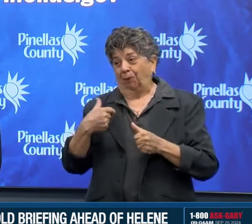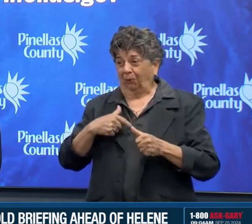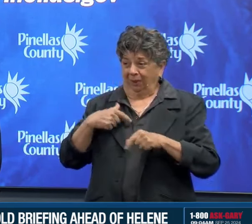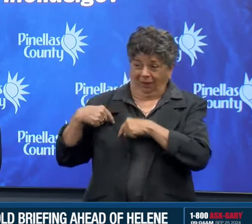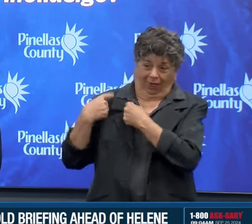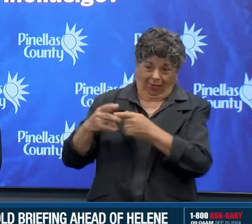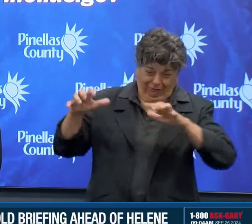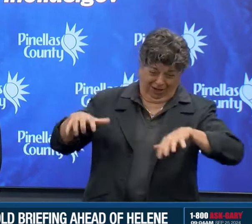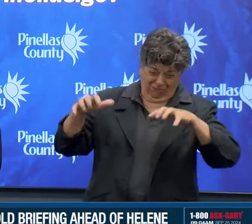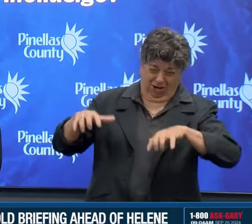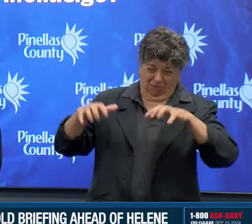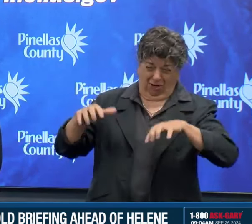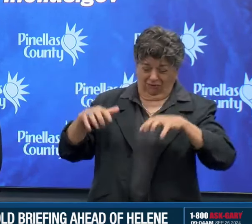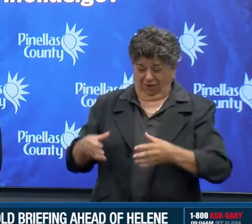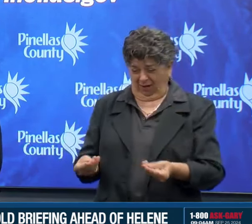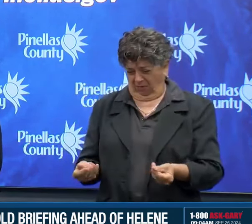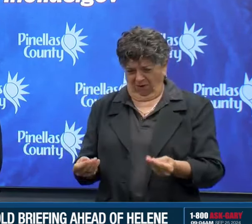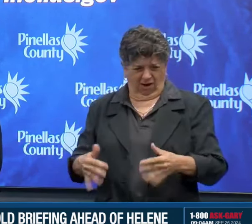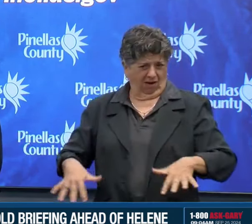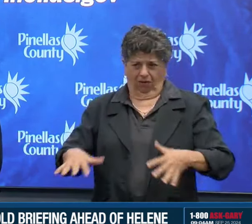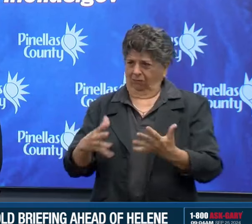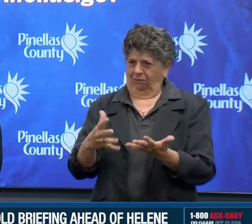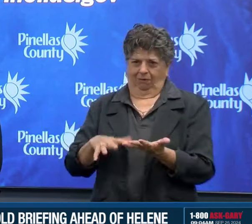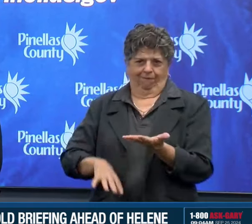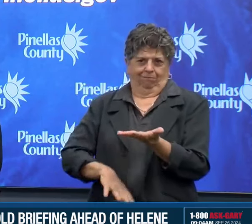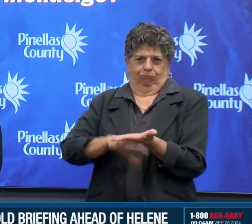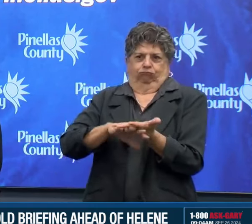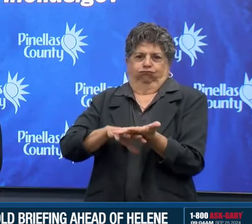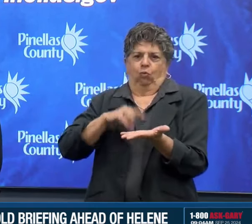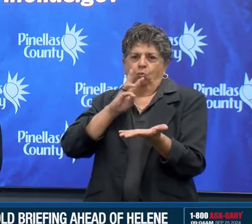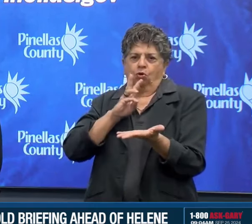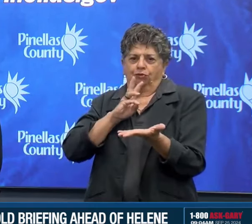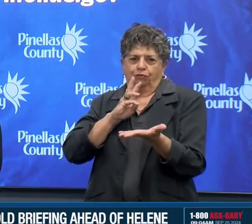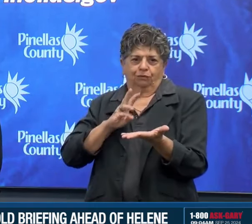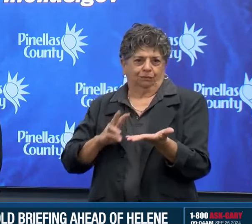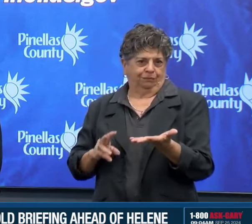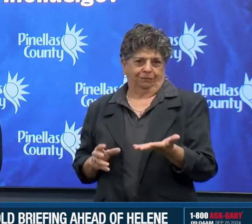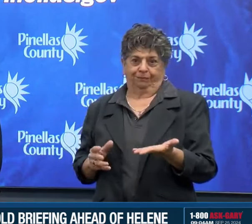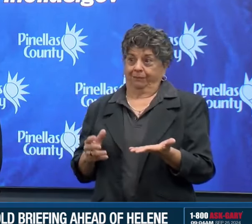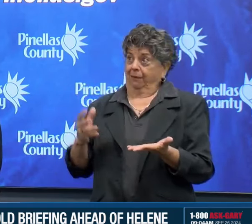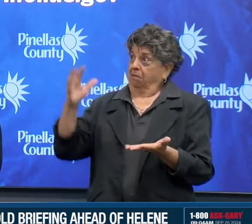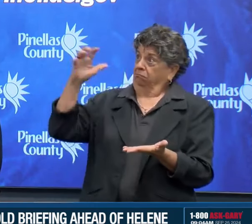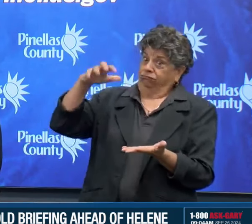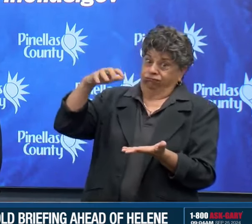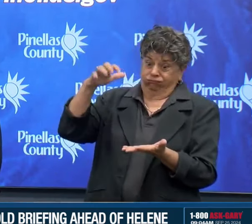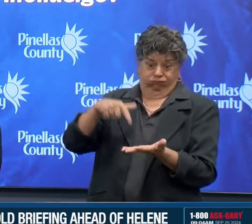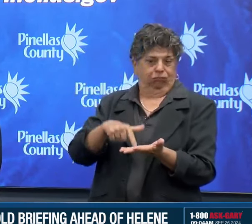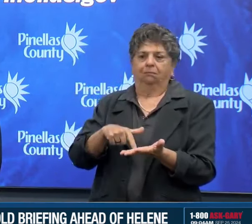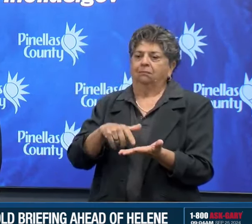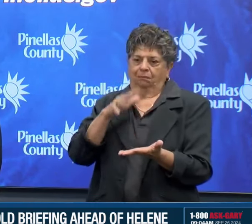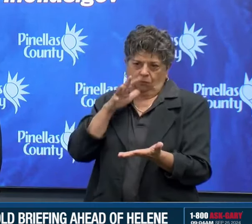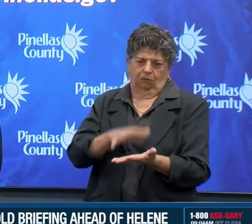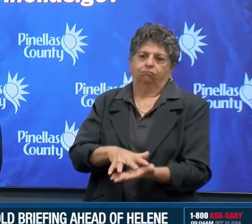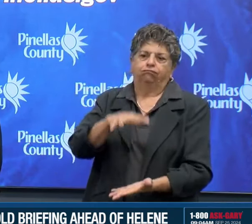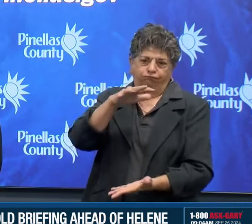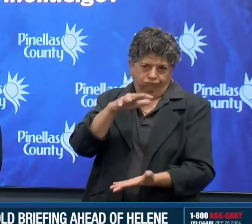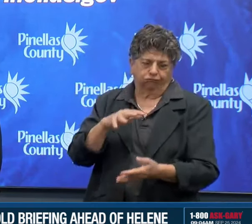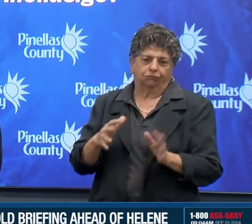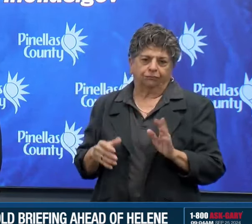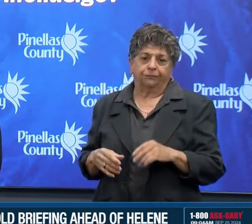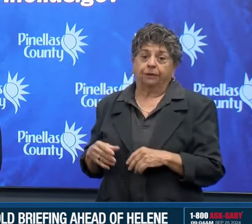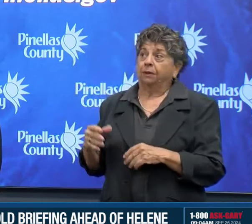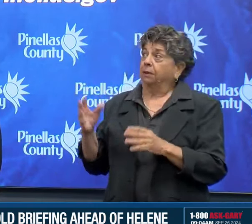that occur for even a short period of time could very easily bring down trees, which means it will pull up underground